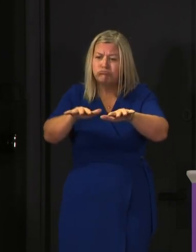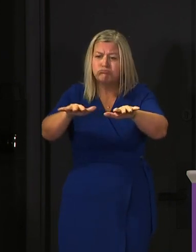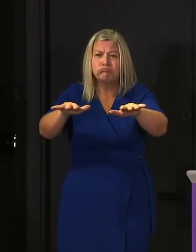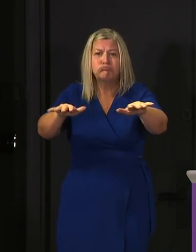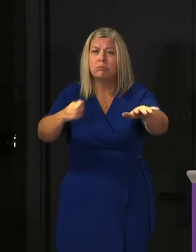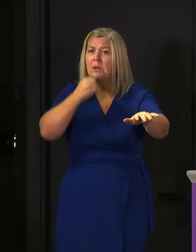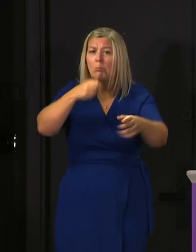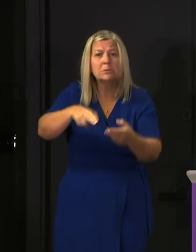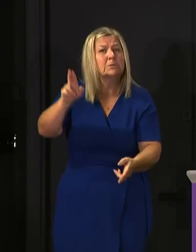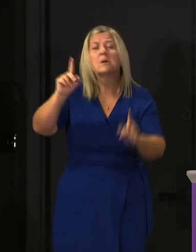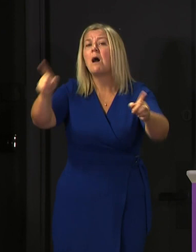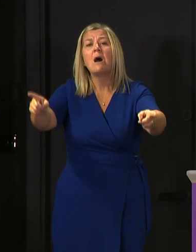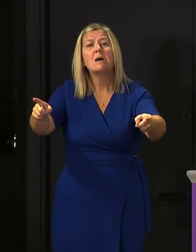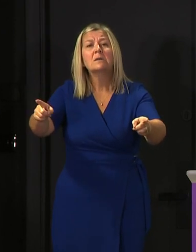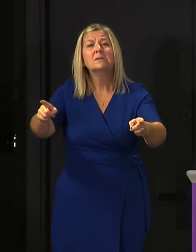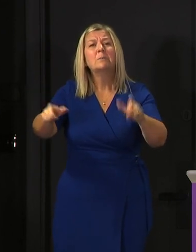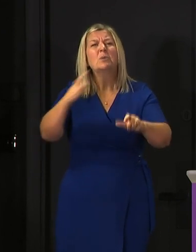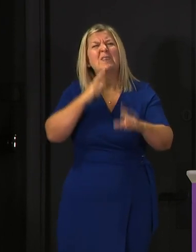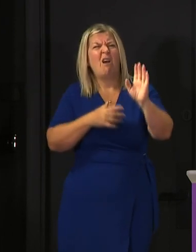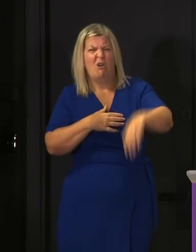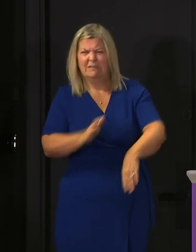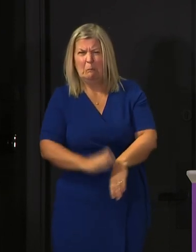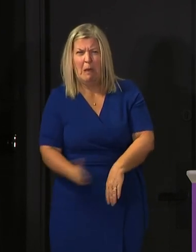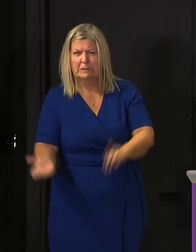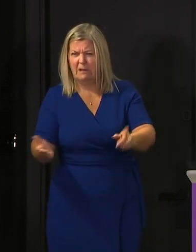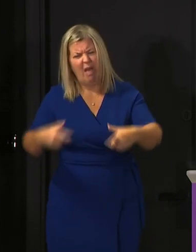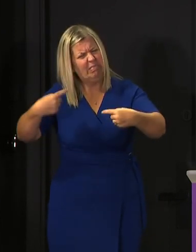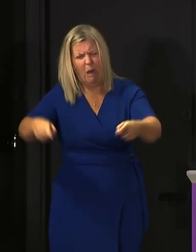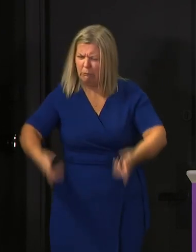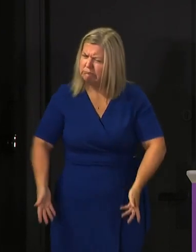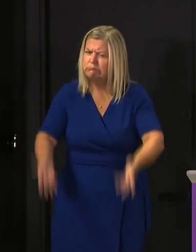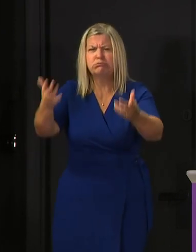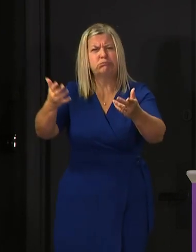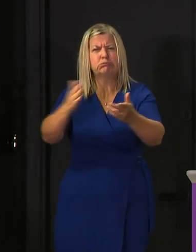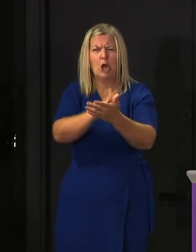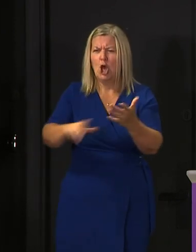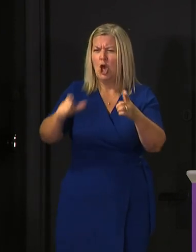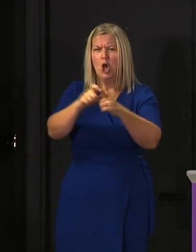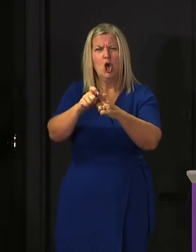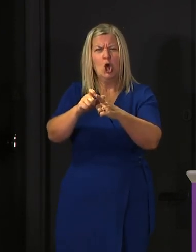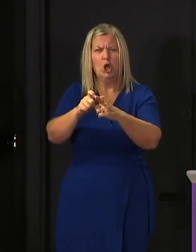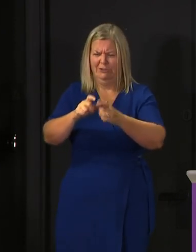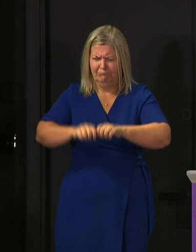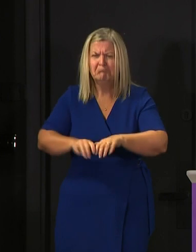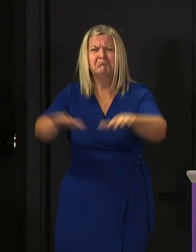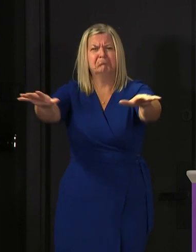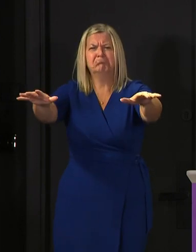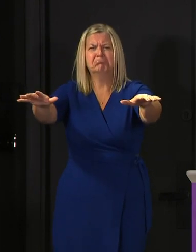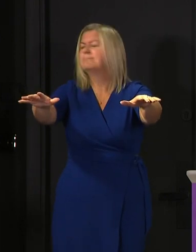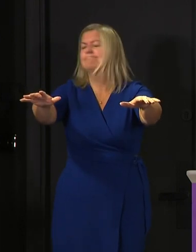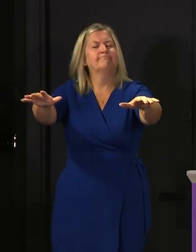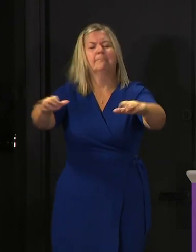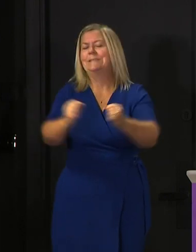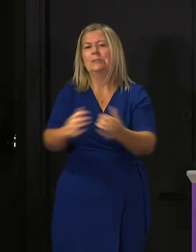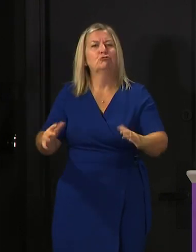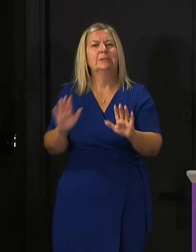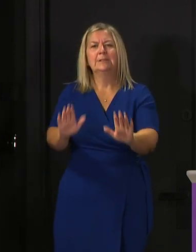Those who say that we should just allow this virus to do what it does, the so-called herd immunity argument, I don't agree with that. We know